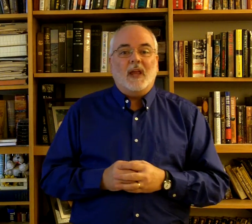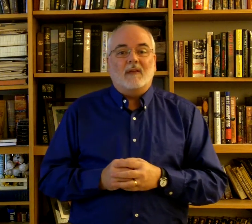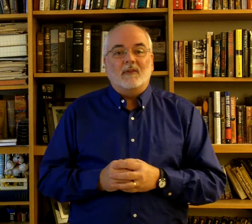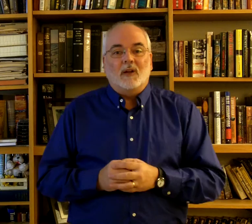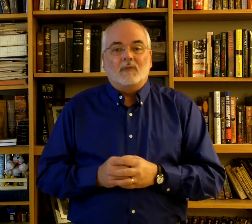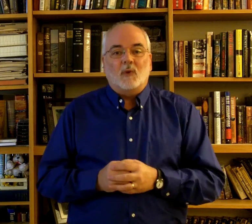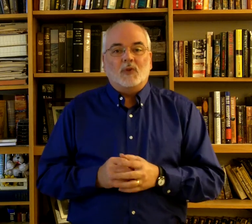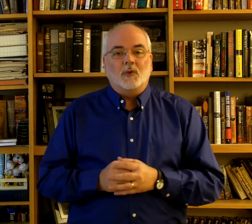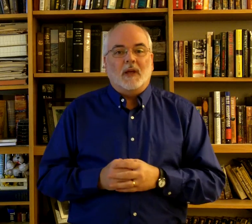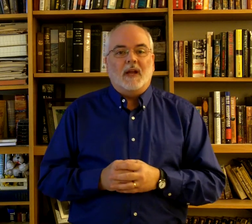have, whatever questions you might have.